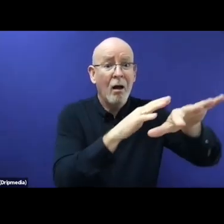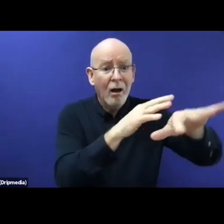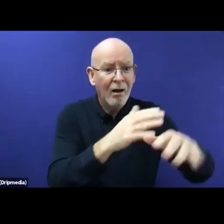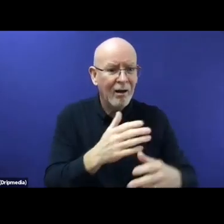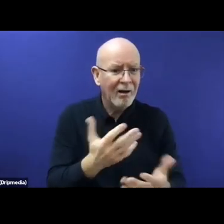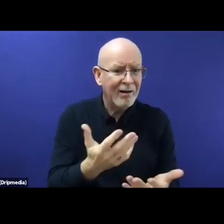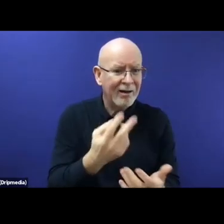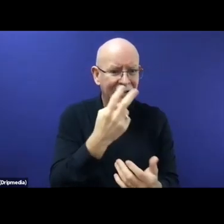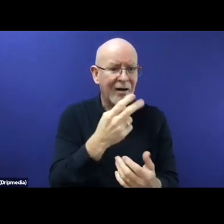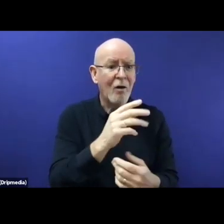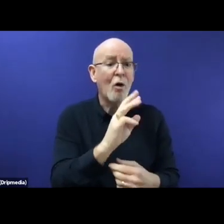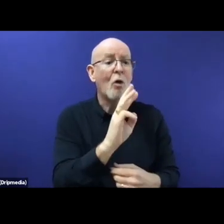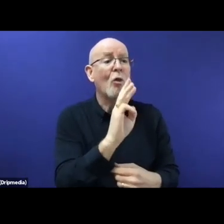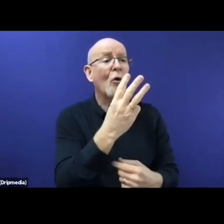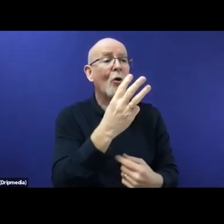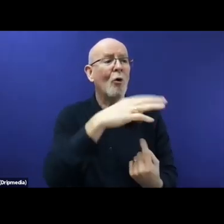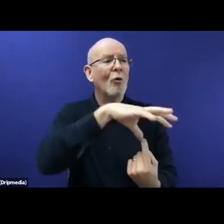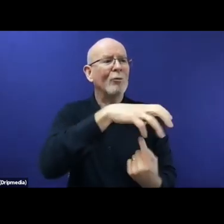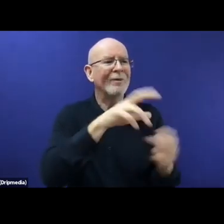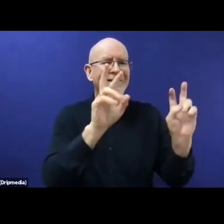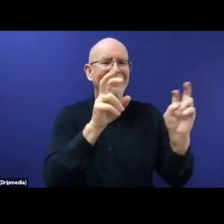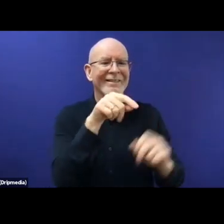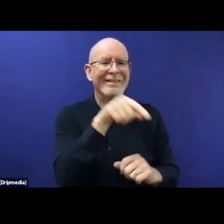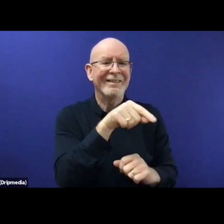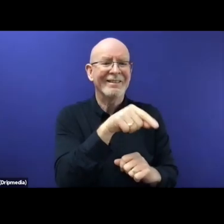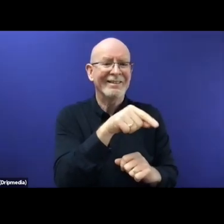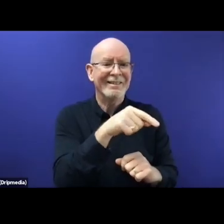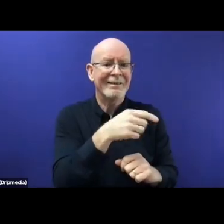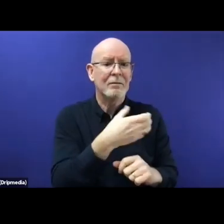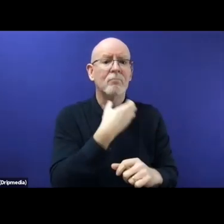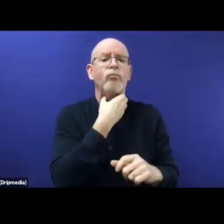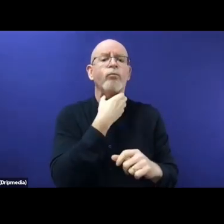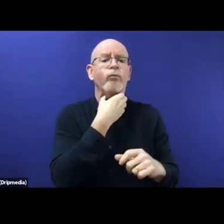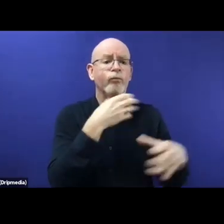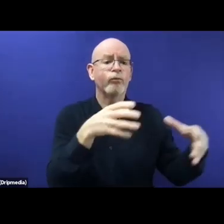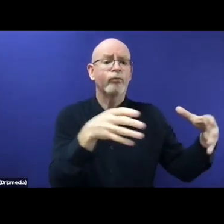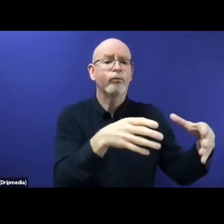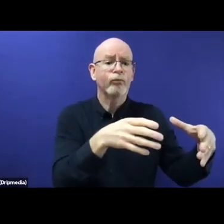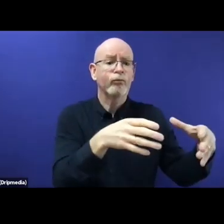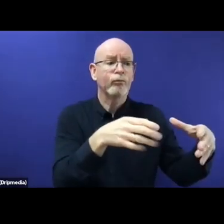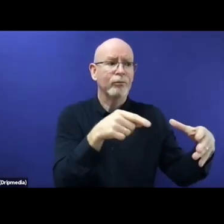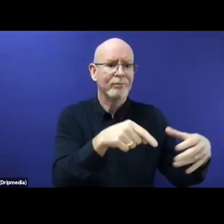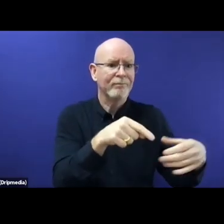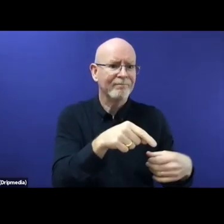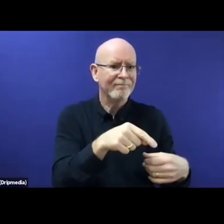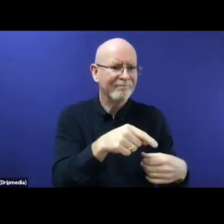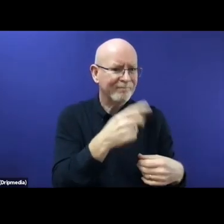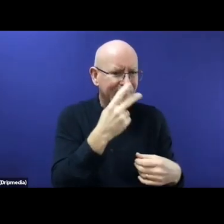residents within them, but also in terms of a broader policy that's being put forward. And I think the last sort of